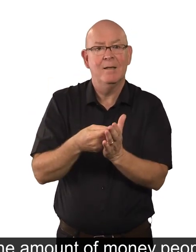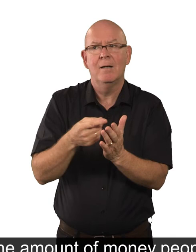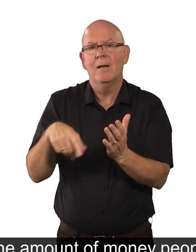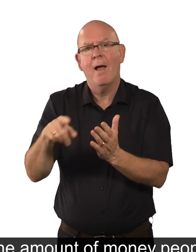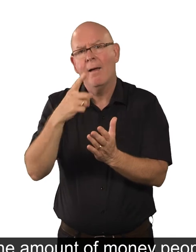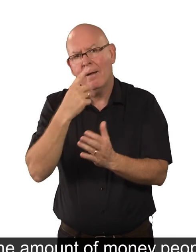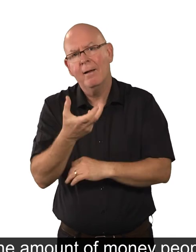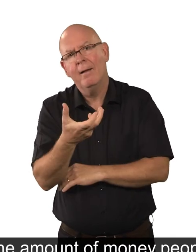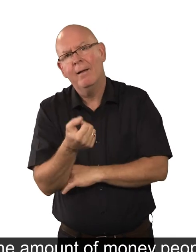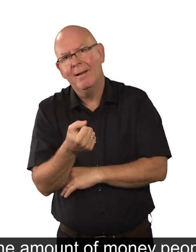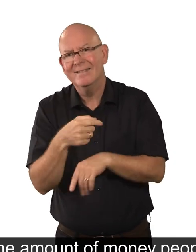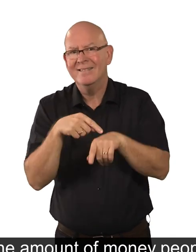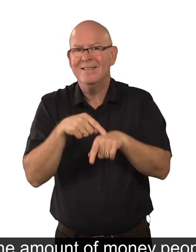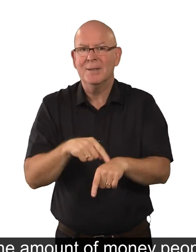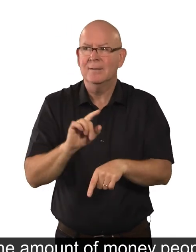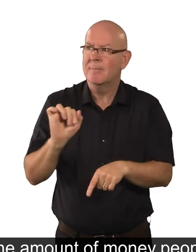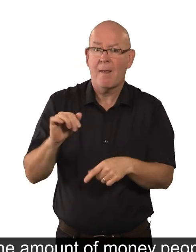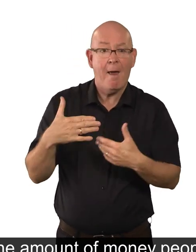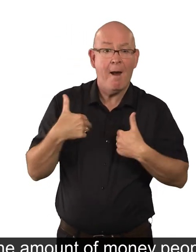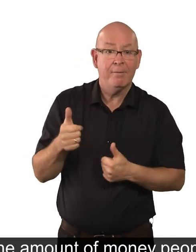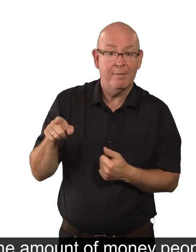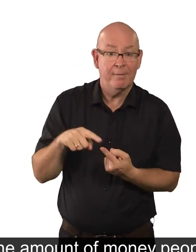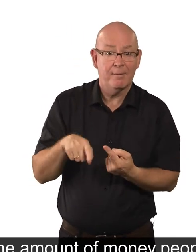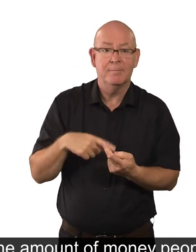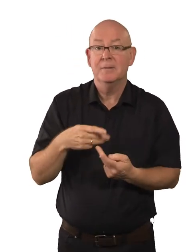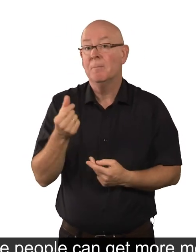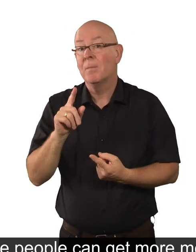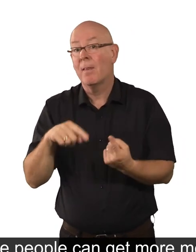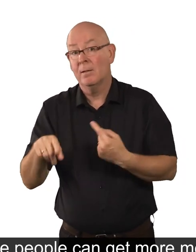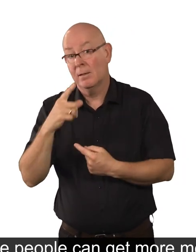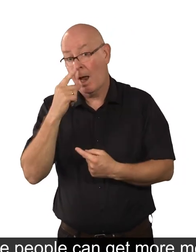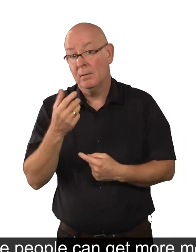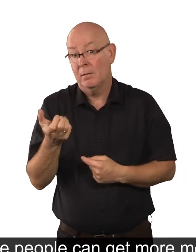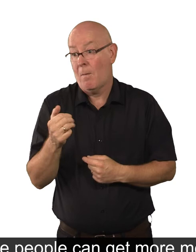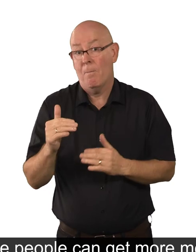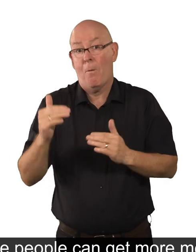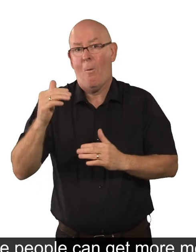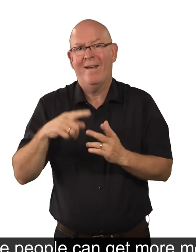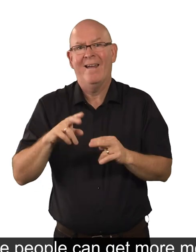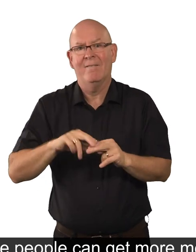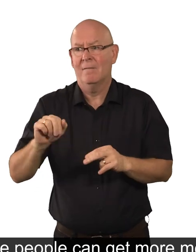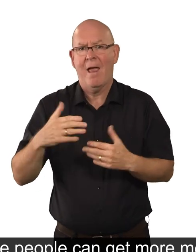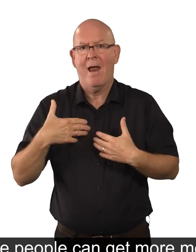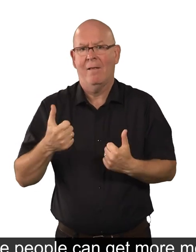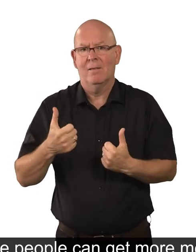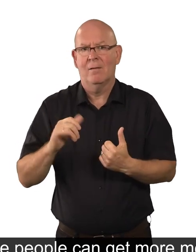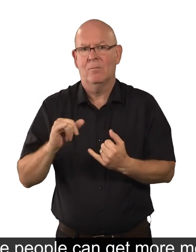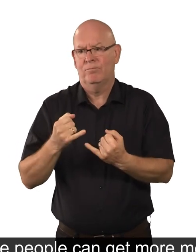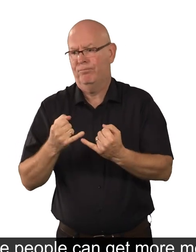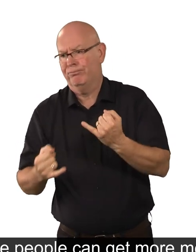The amount of money people get depends on their health. Some people can get more money if